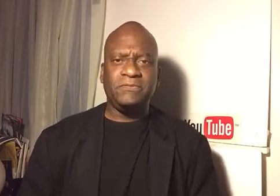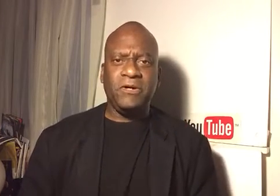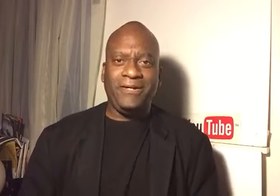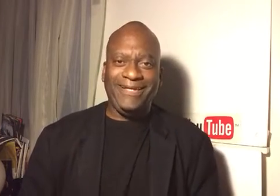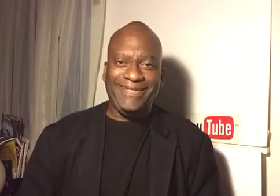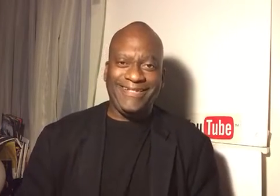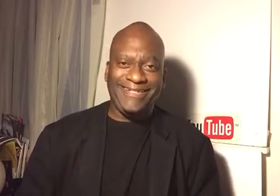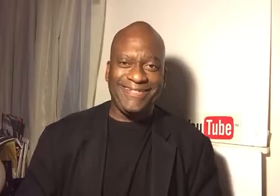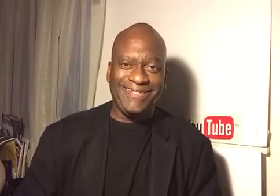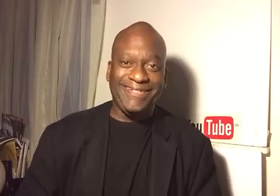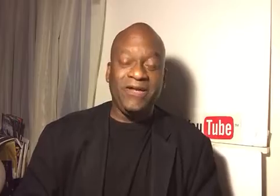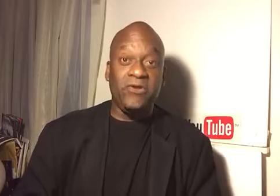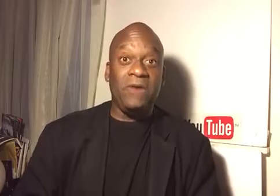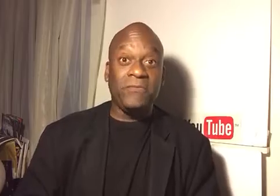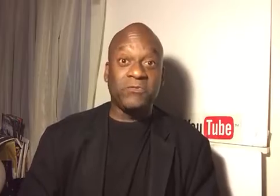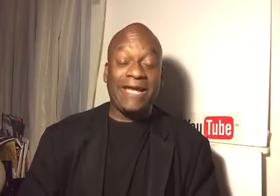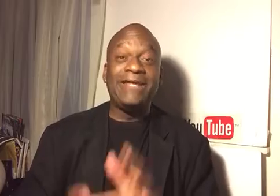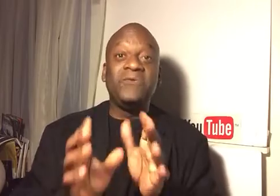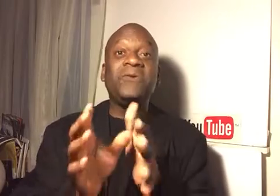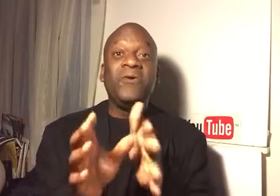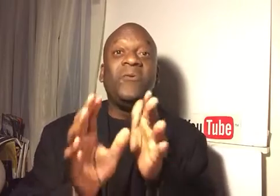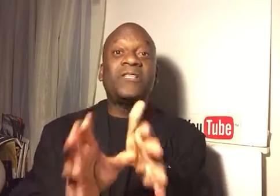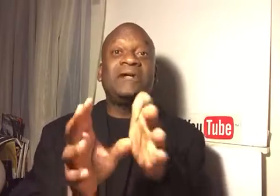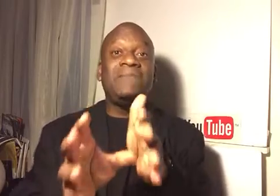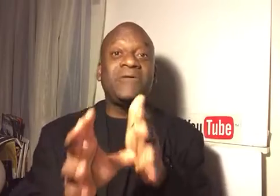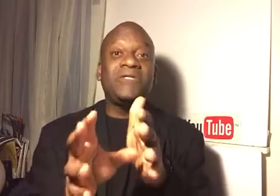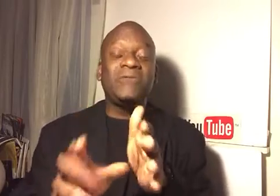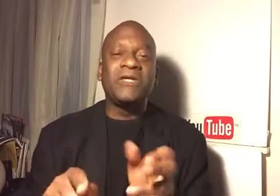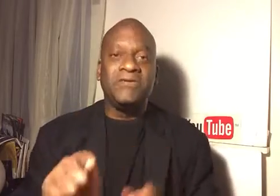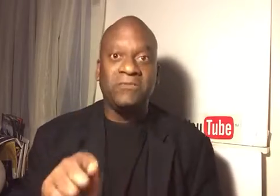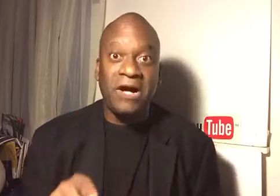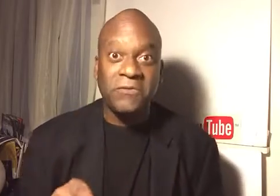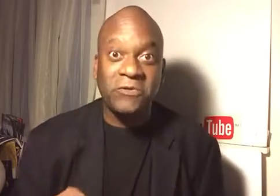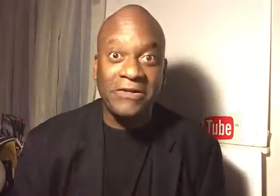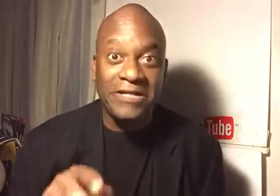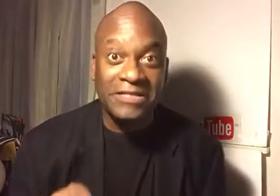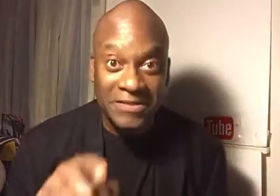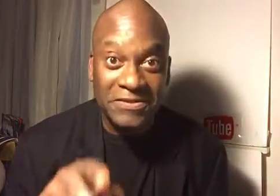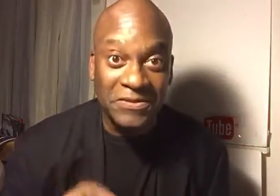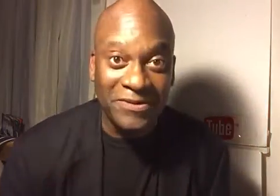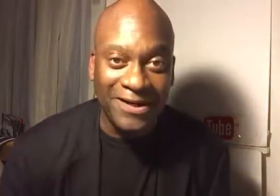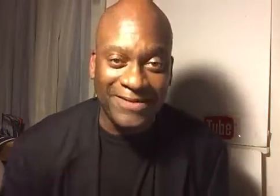smart. Or your mom's right. What the commenter said was, your mom's right. You need to listen to your mom.